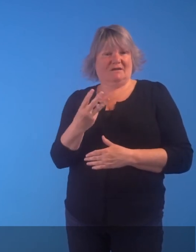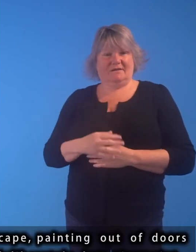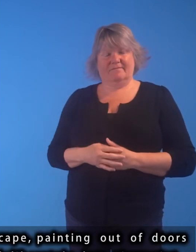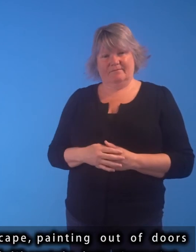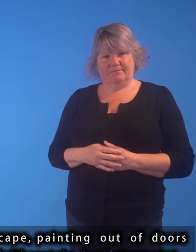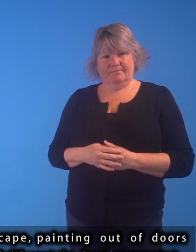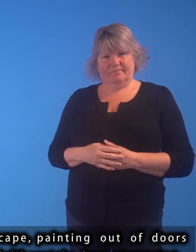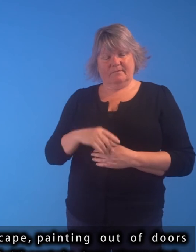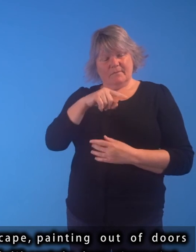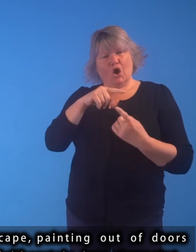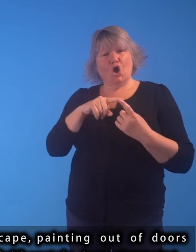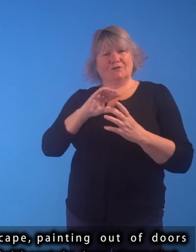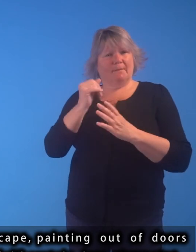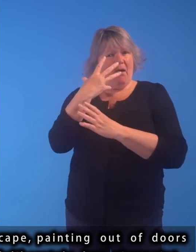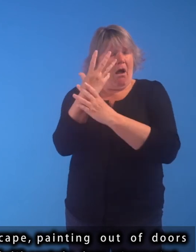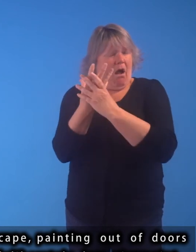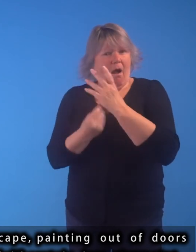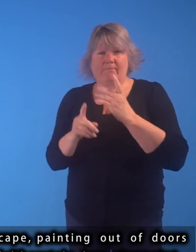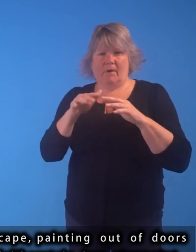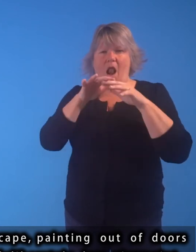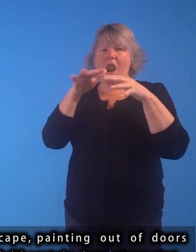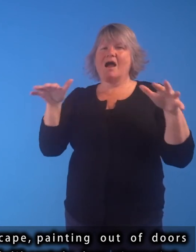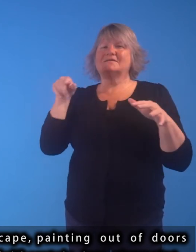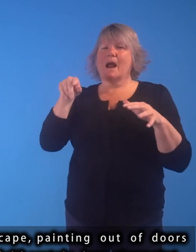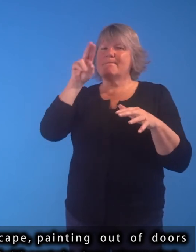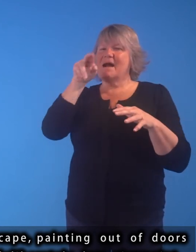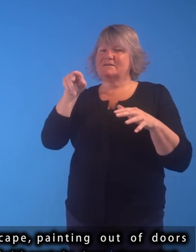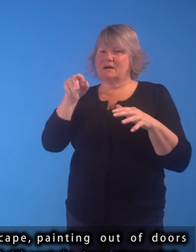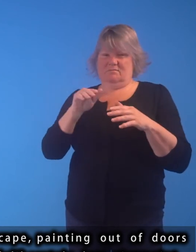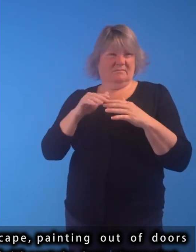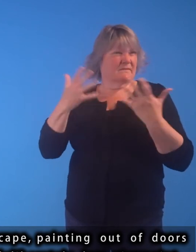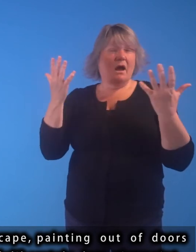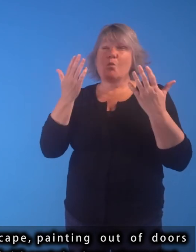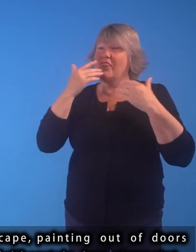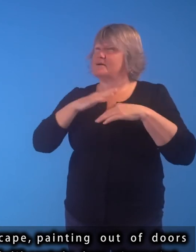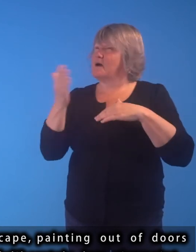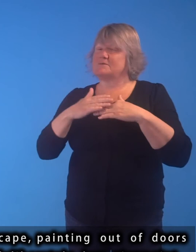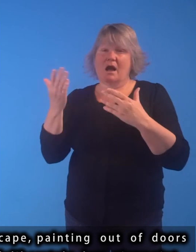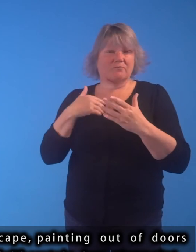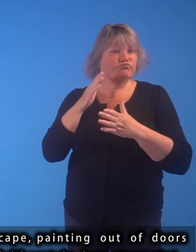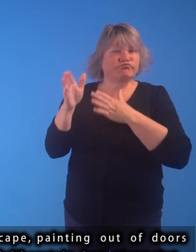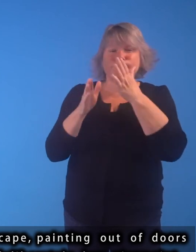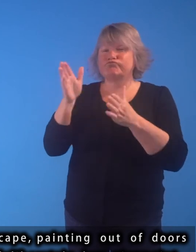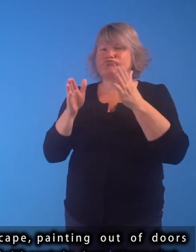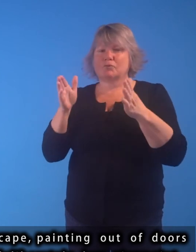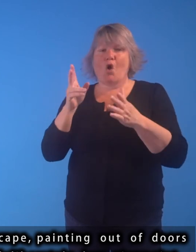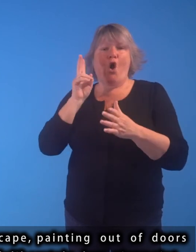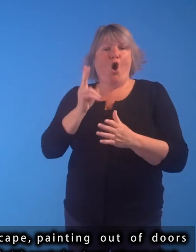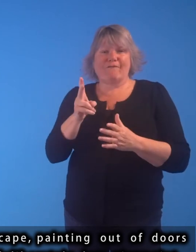Eardley Eardley immersed herself in the landscape, painting out of doors in all weathers, and often taking a deliberately